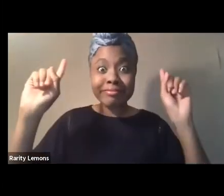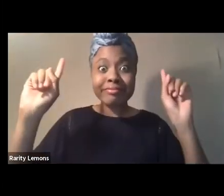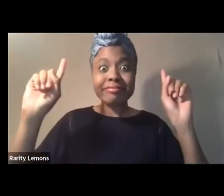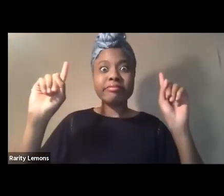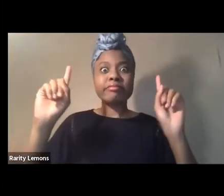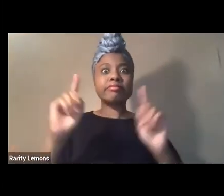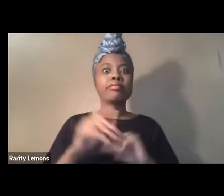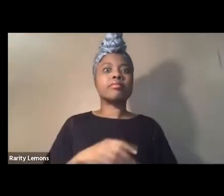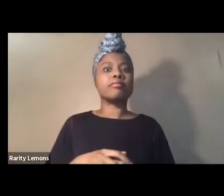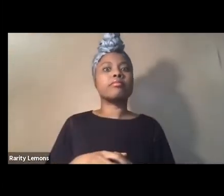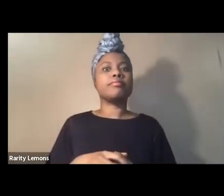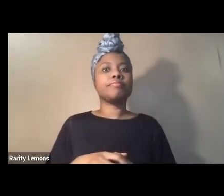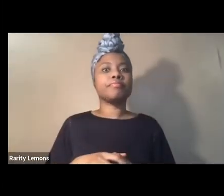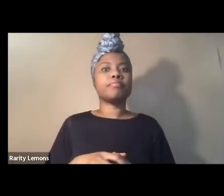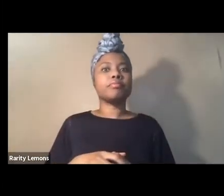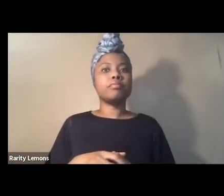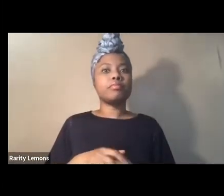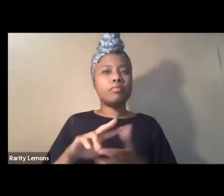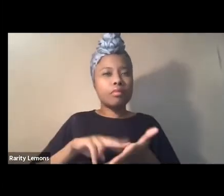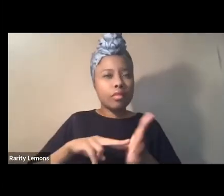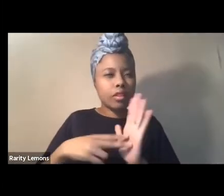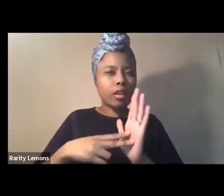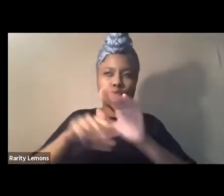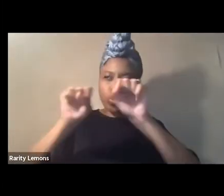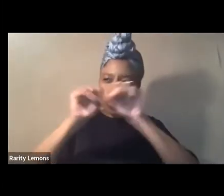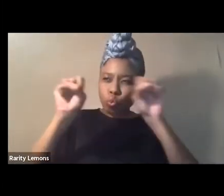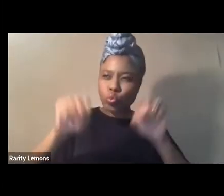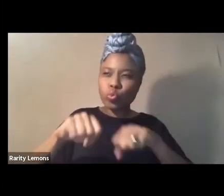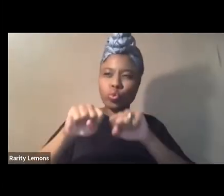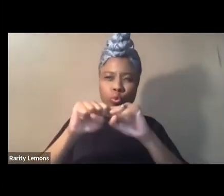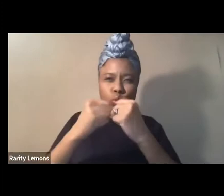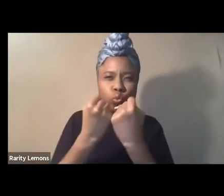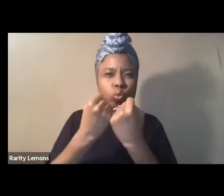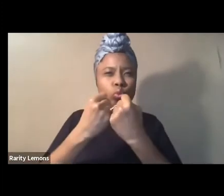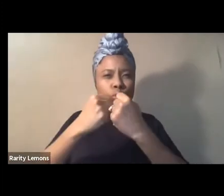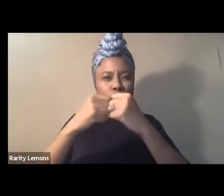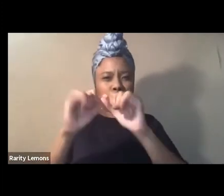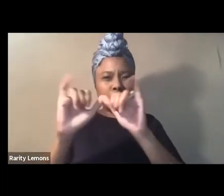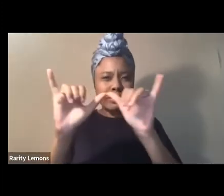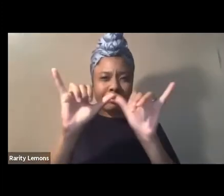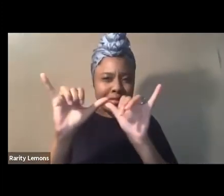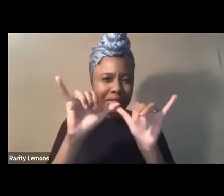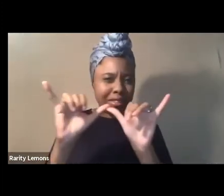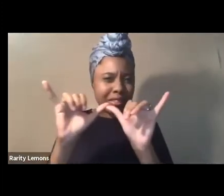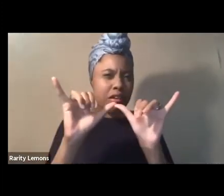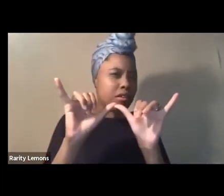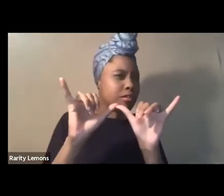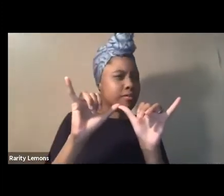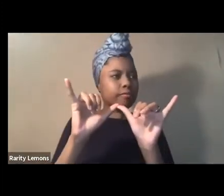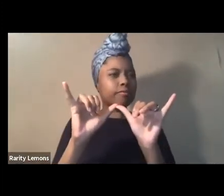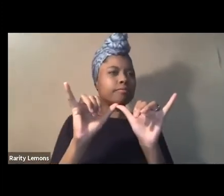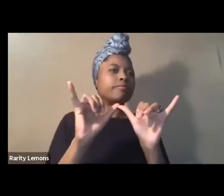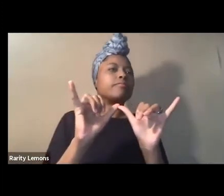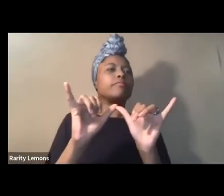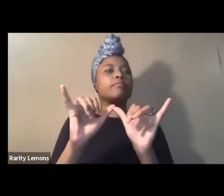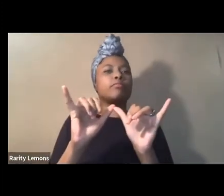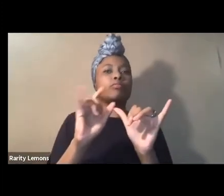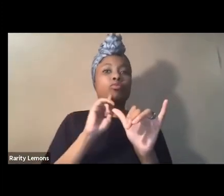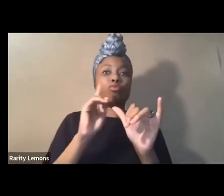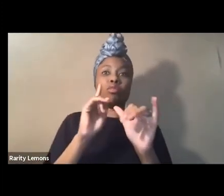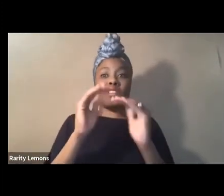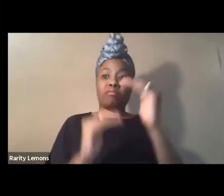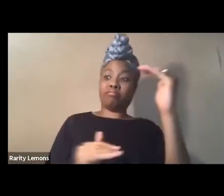of very intentional social engineering that created an immigration system that favored those who were highly